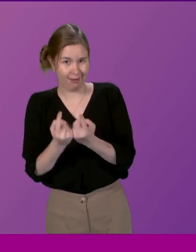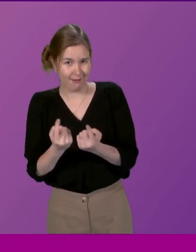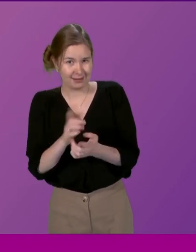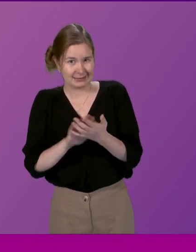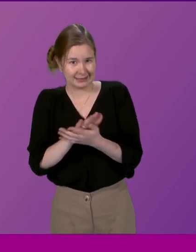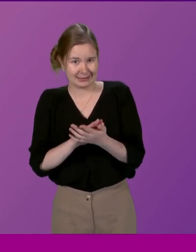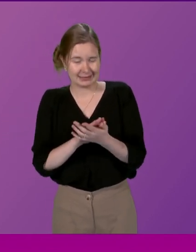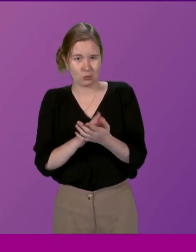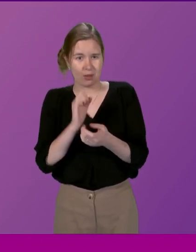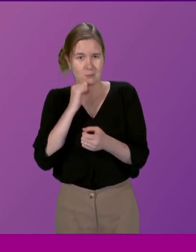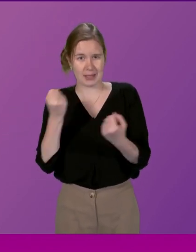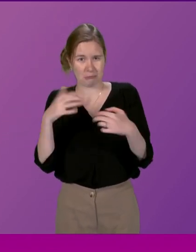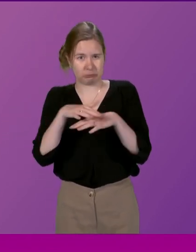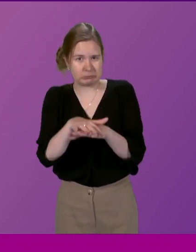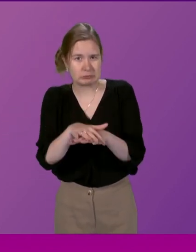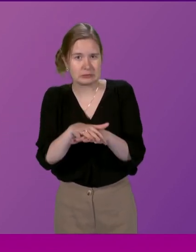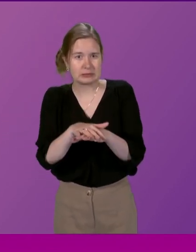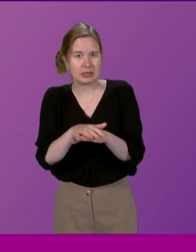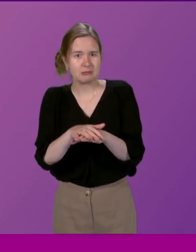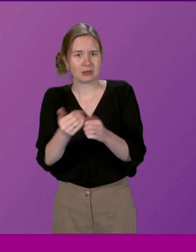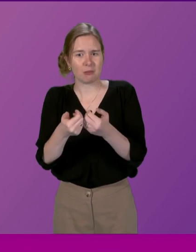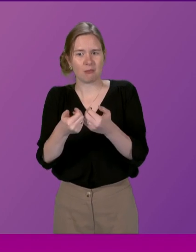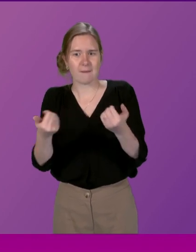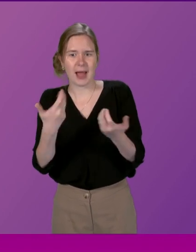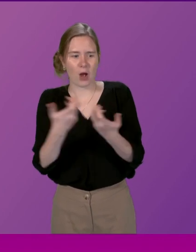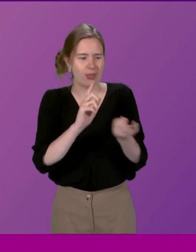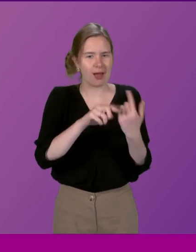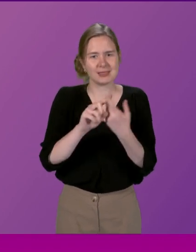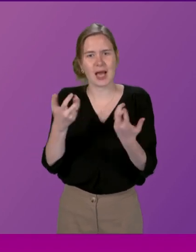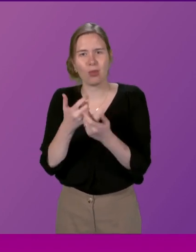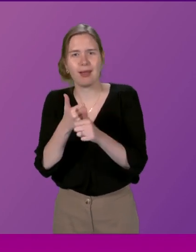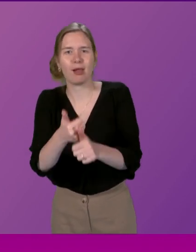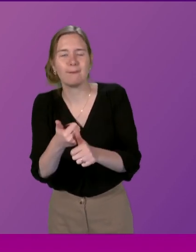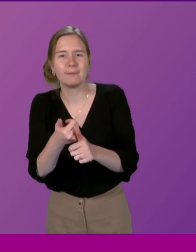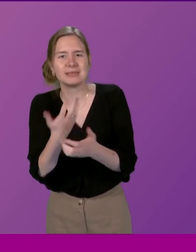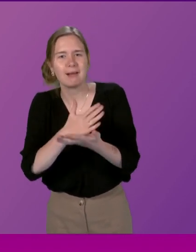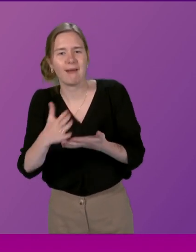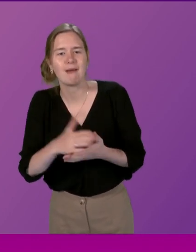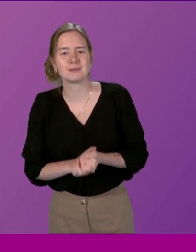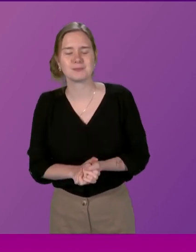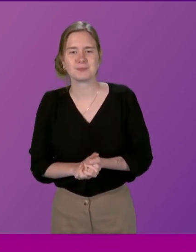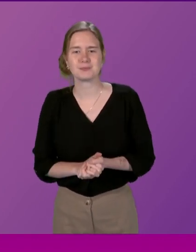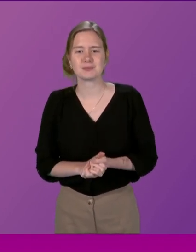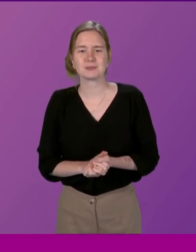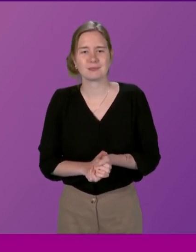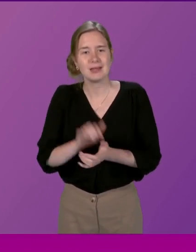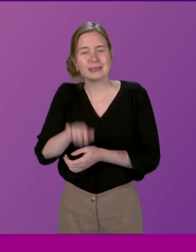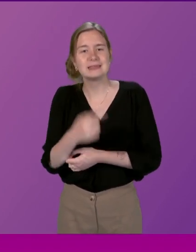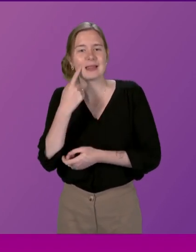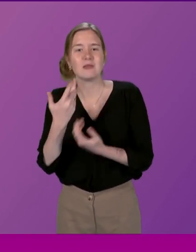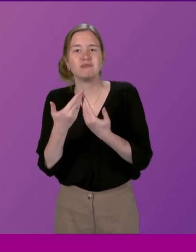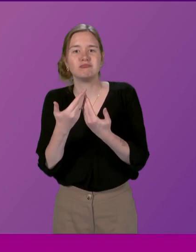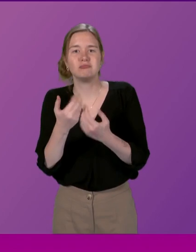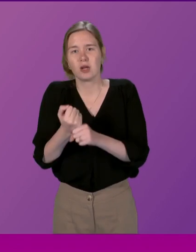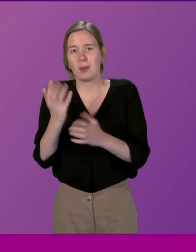as to an understanding in the public regime about what they're answering and how they're trying to help? Minister. I take that on board. The Government obviously has to engage